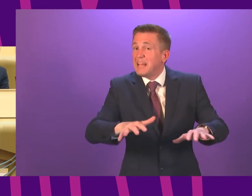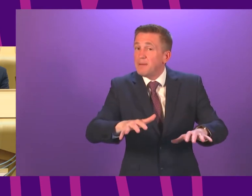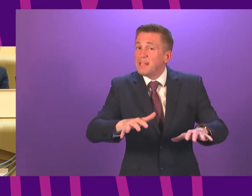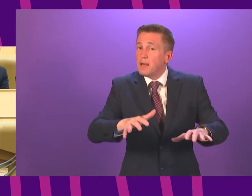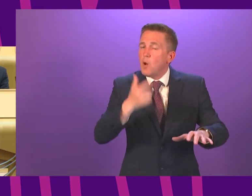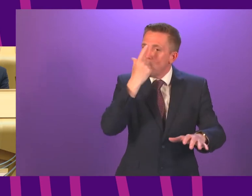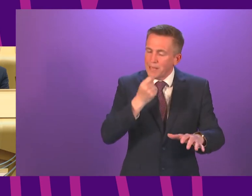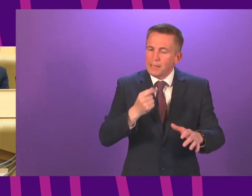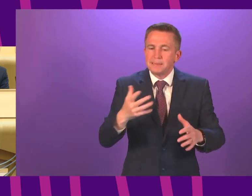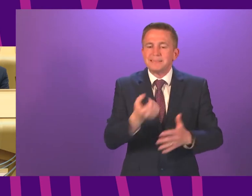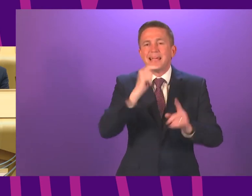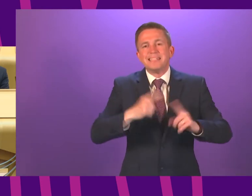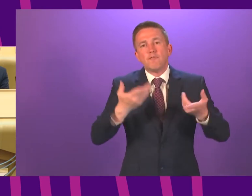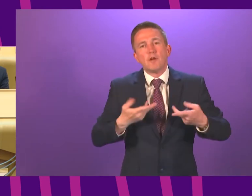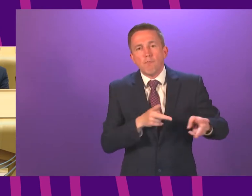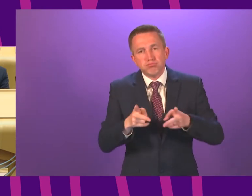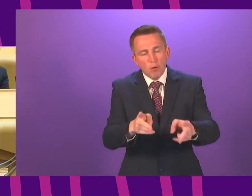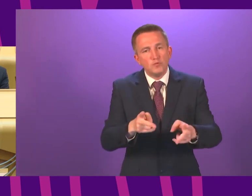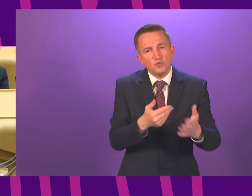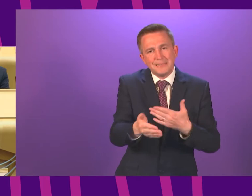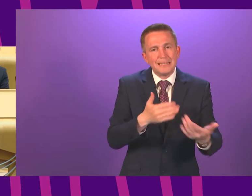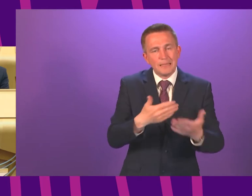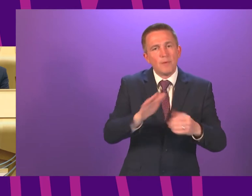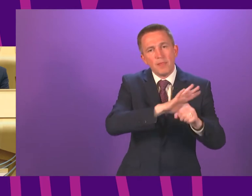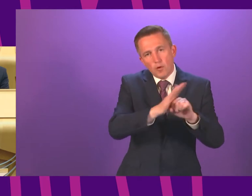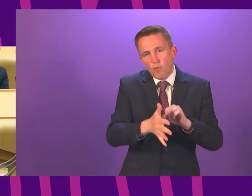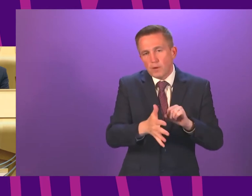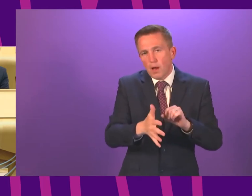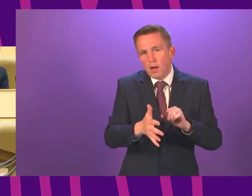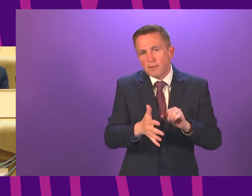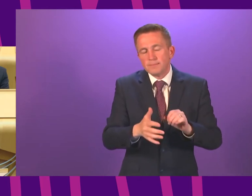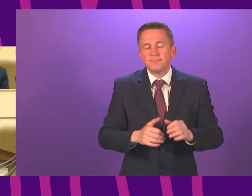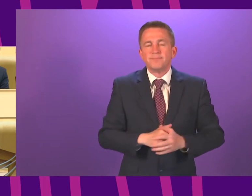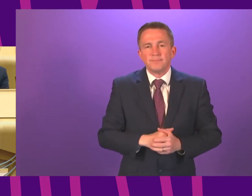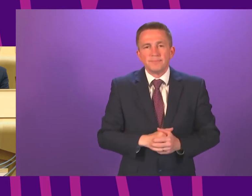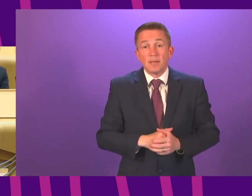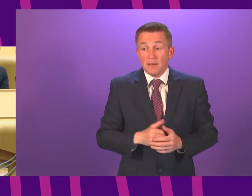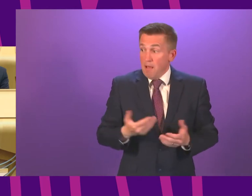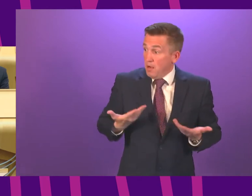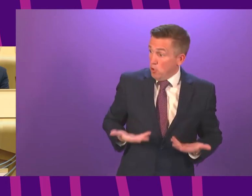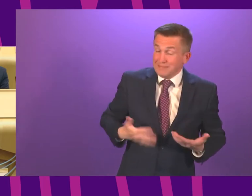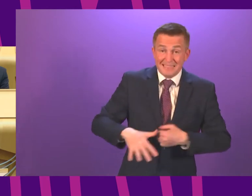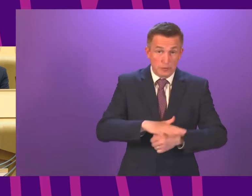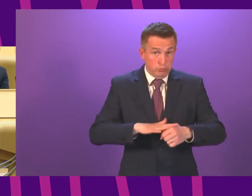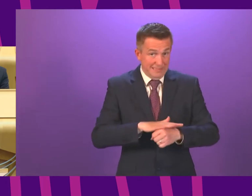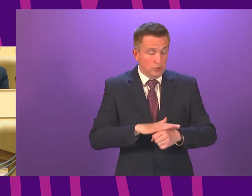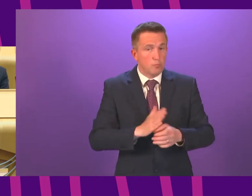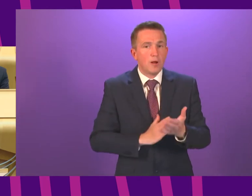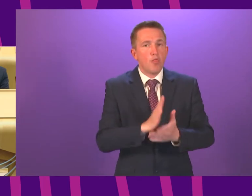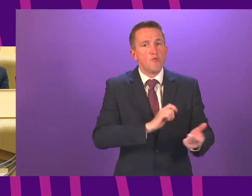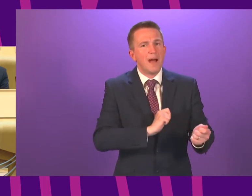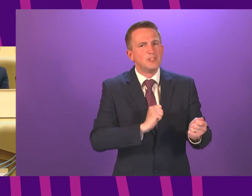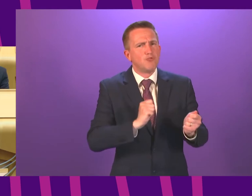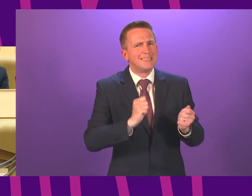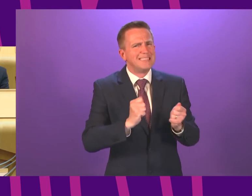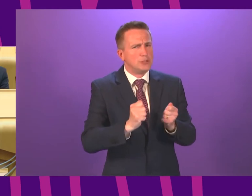differently and less restrictively. However, and this is why I have described our current situation as a transition, although